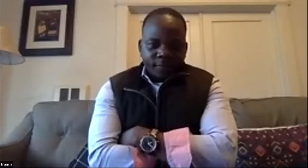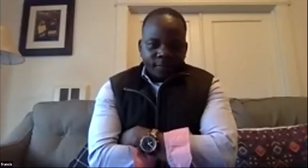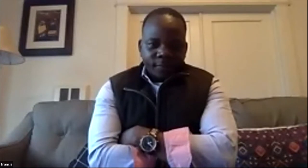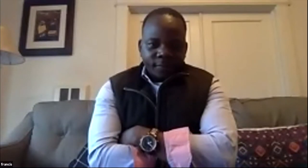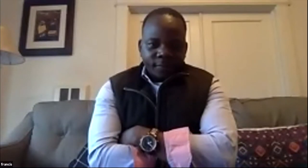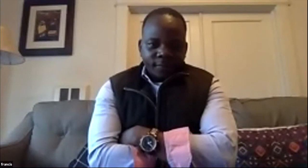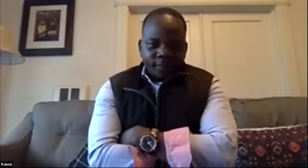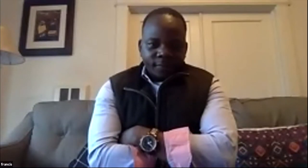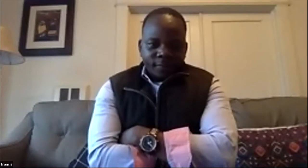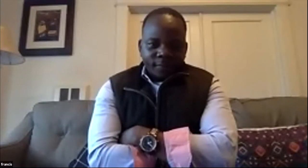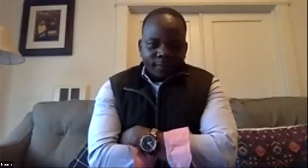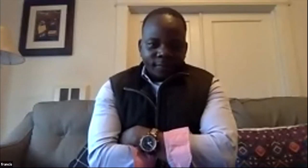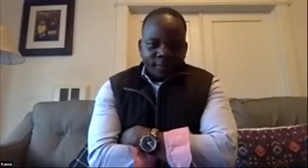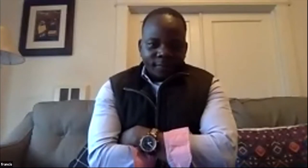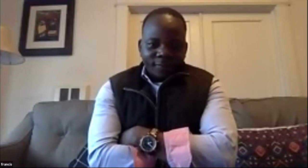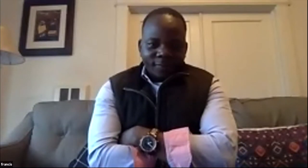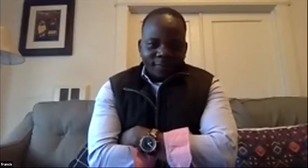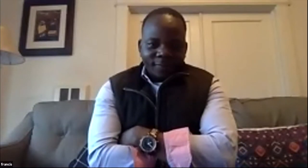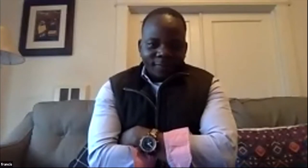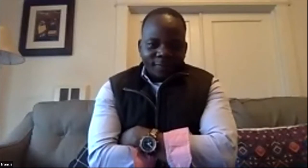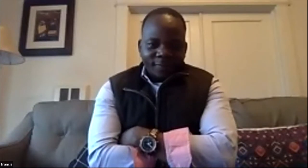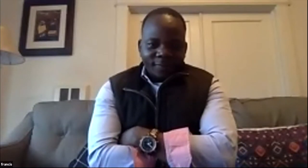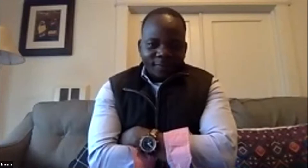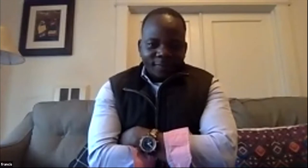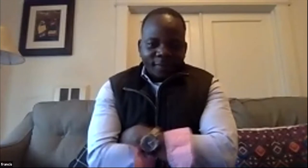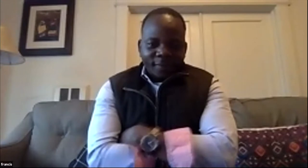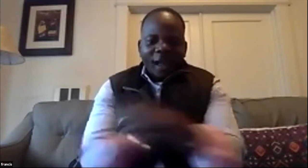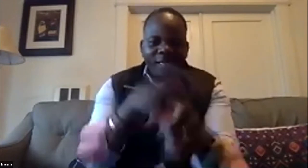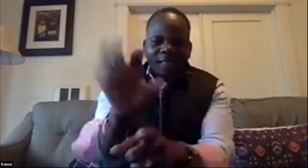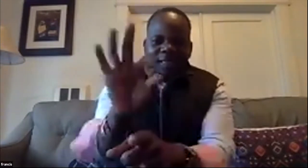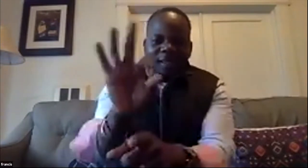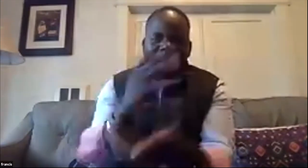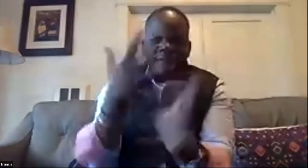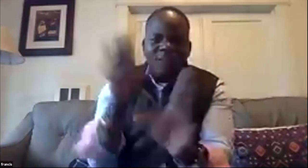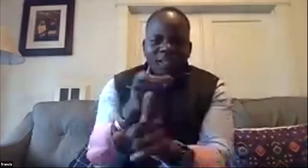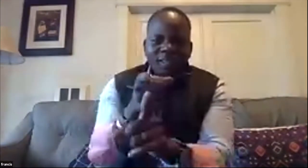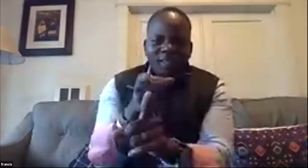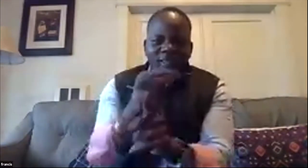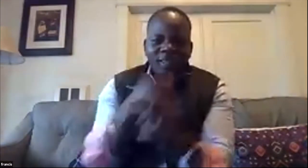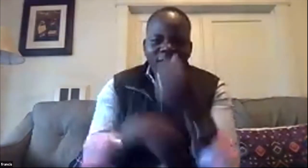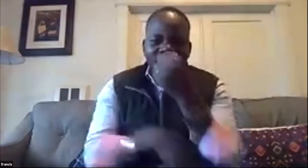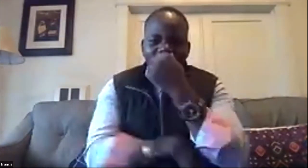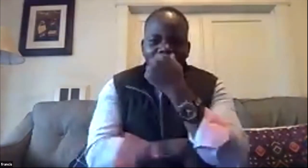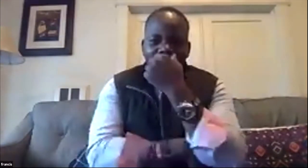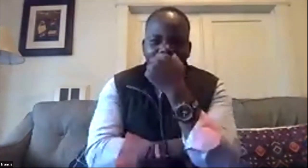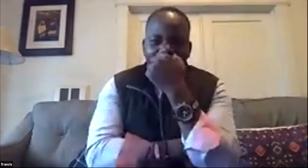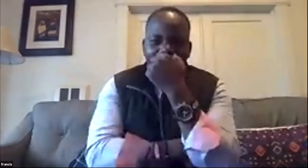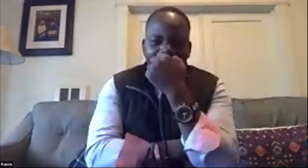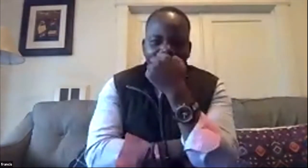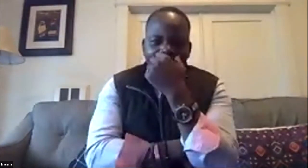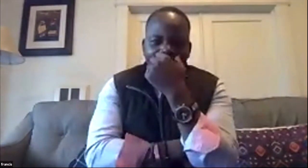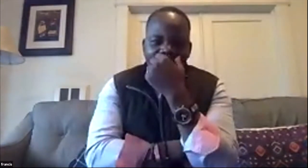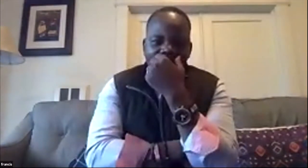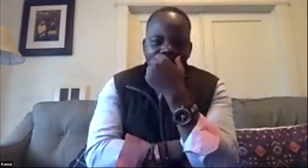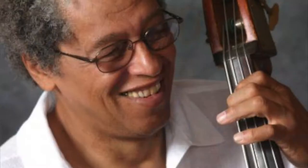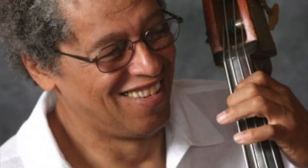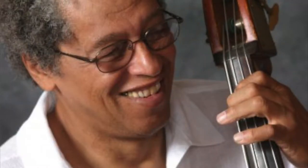well i just want to i just wanted to echo what felicia said about the genuineness and the the